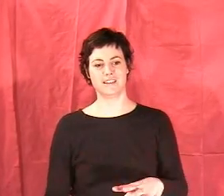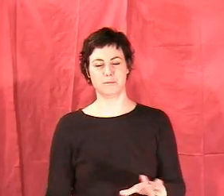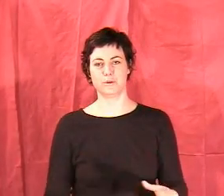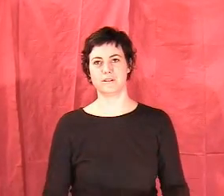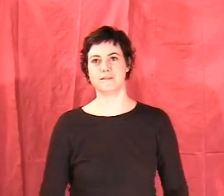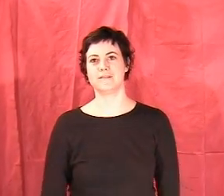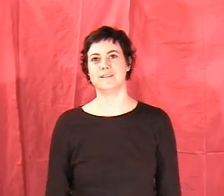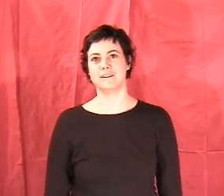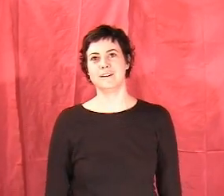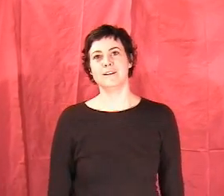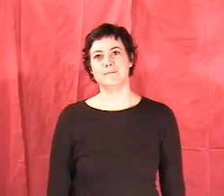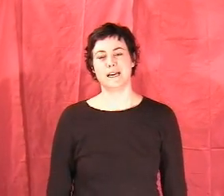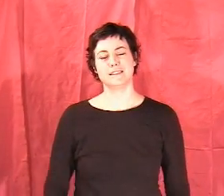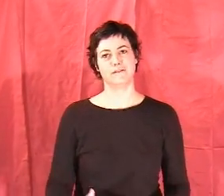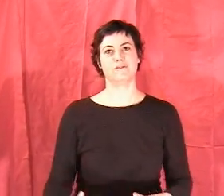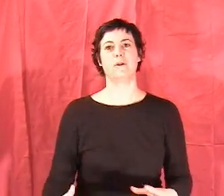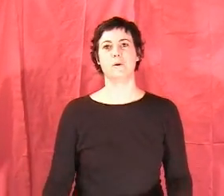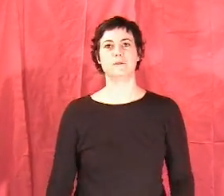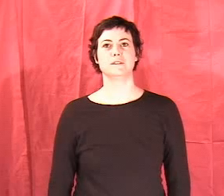end up with massive holes.